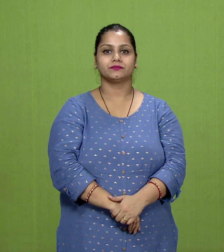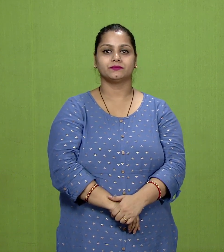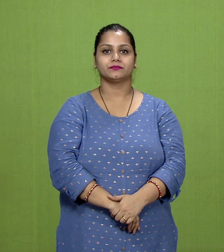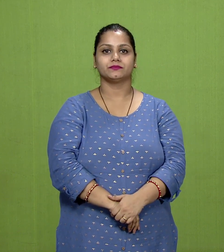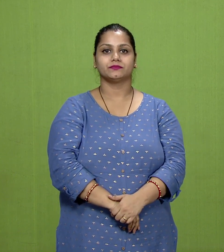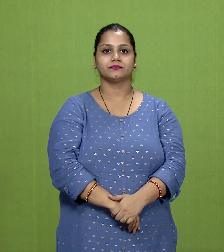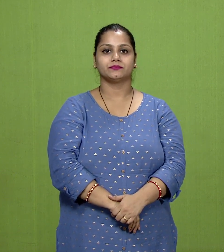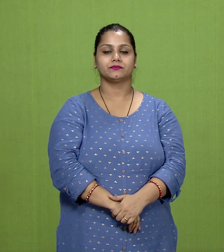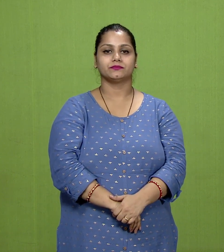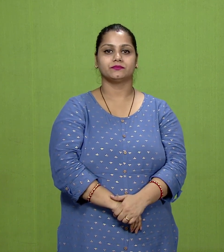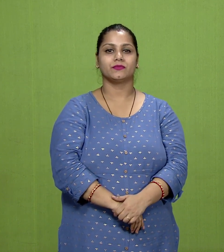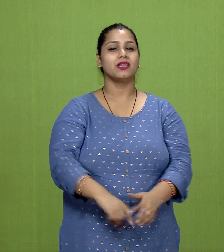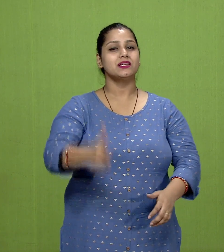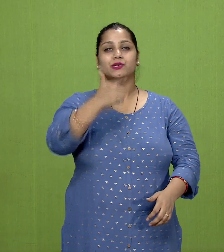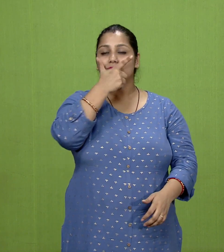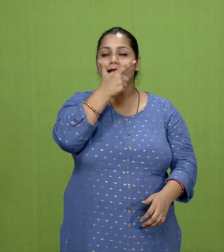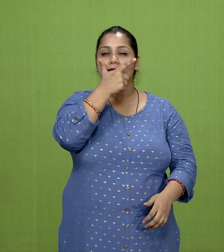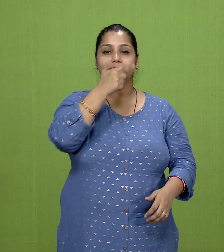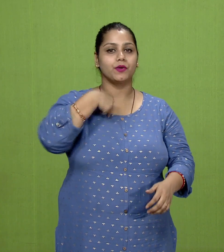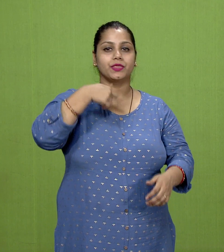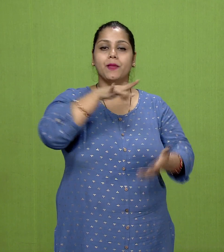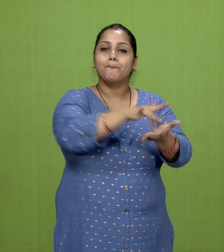Jainism had no place for supreme creator.